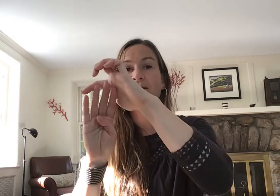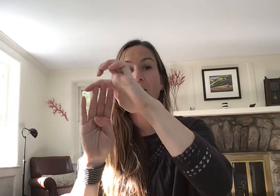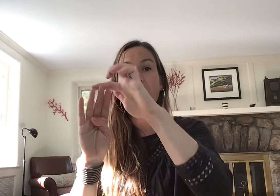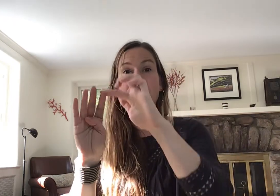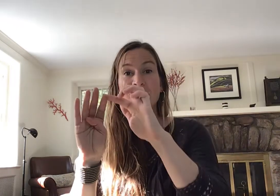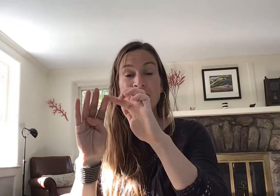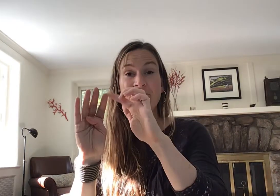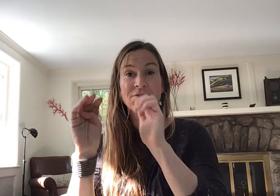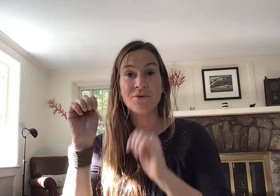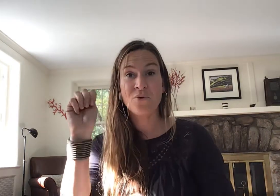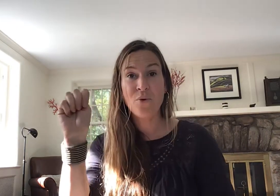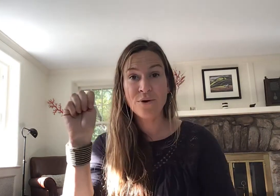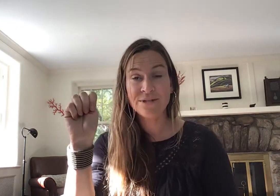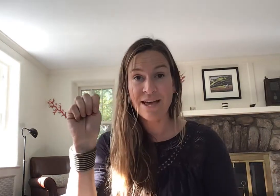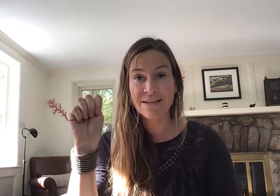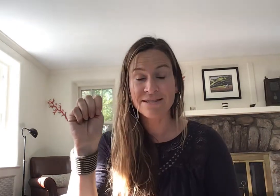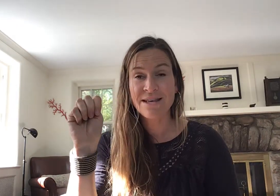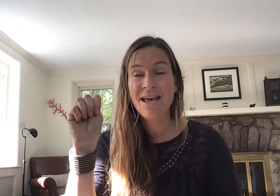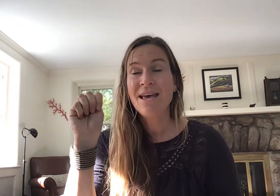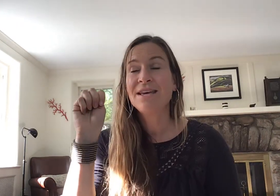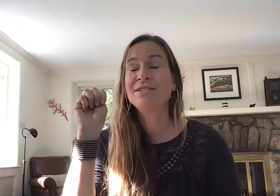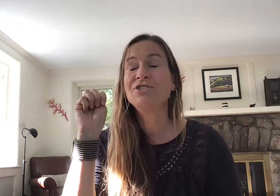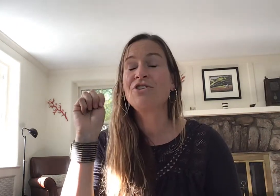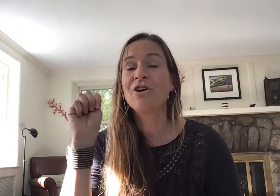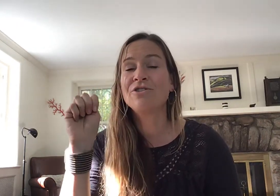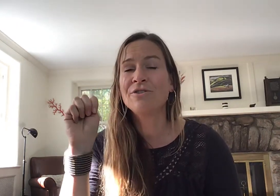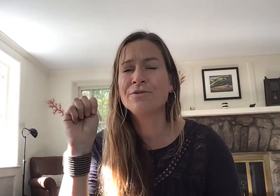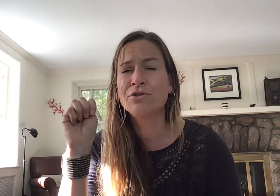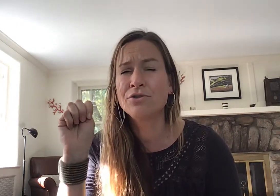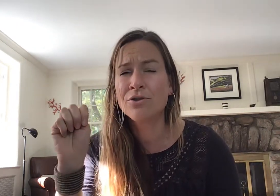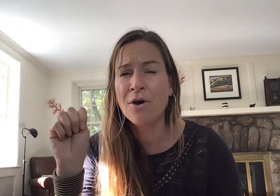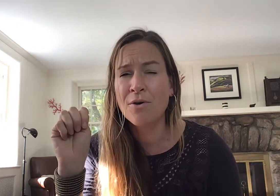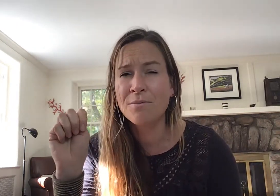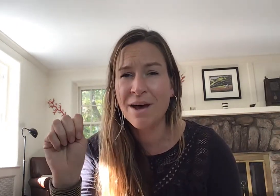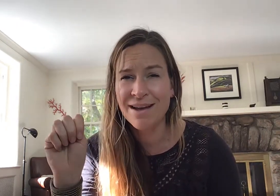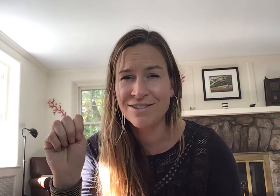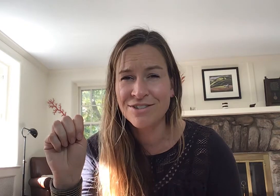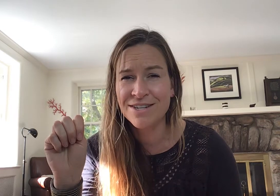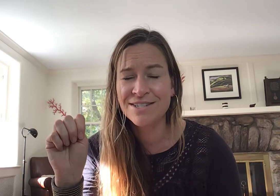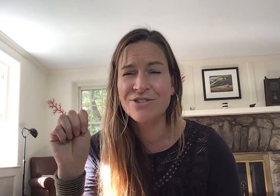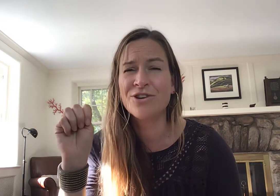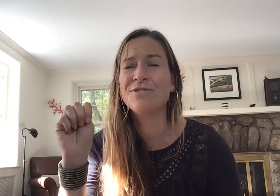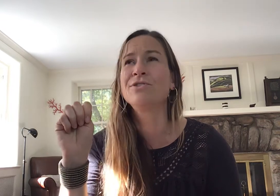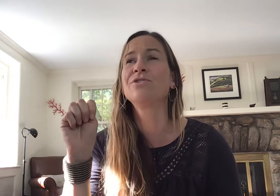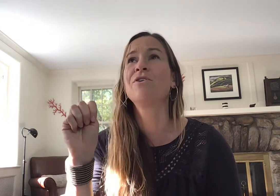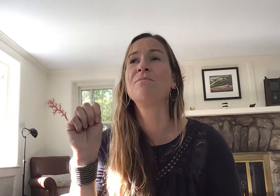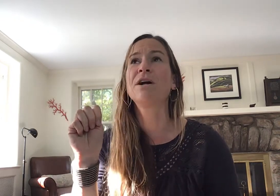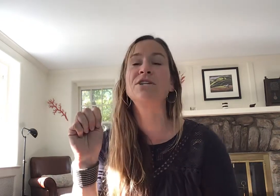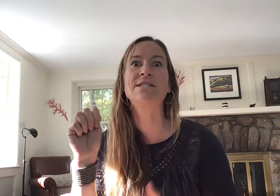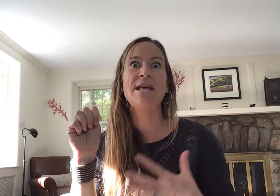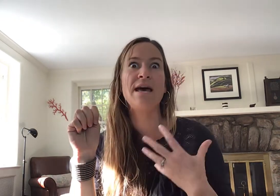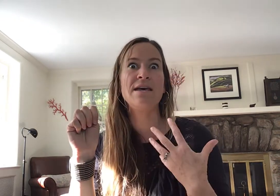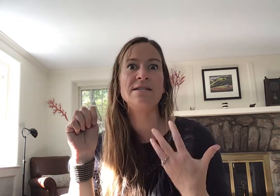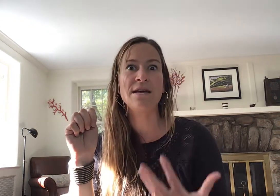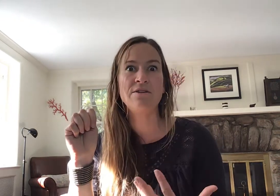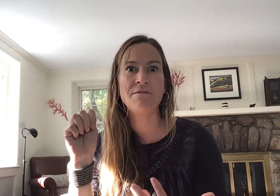that prefrontal cortex is in charge of so much it's in charge of so much it's that executive